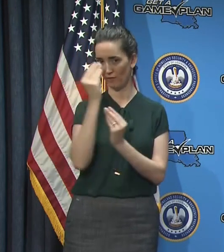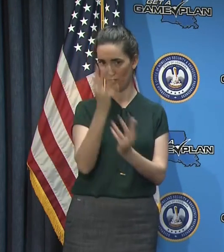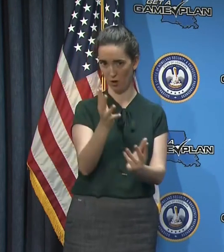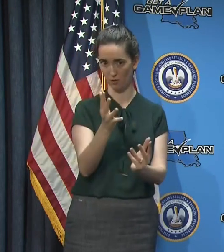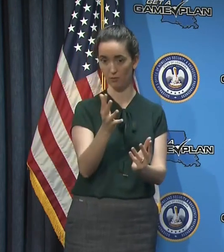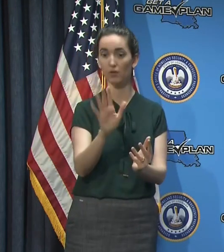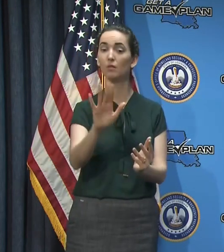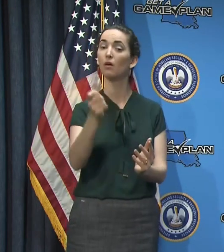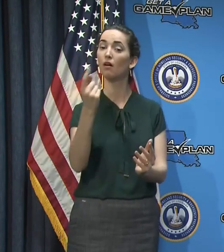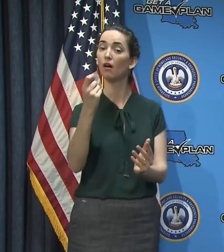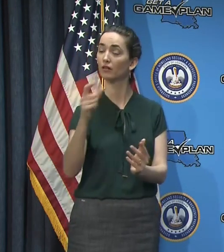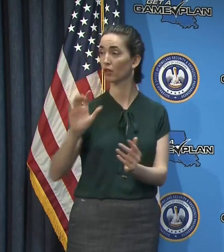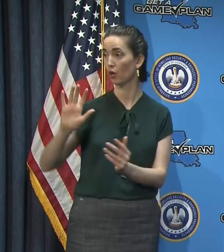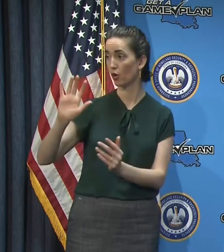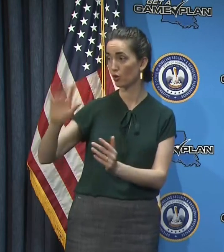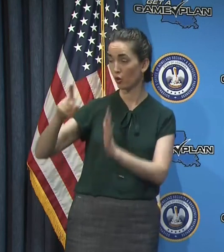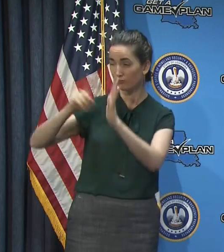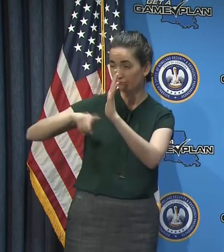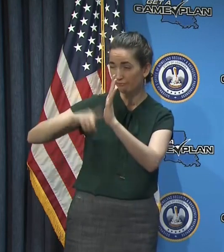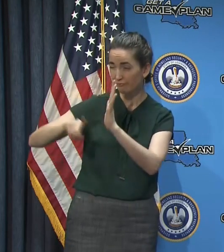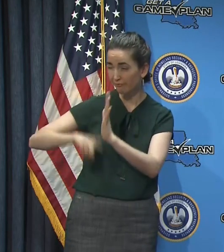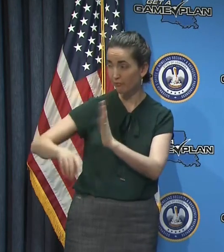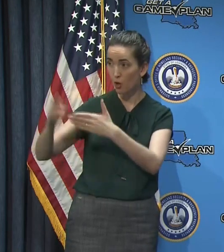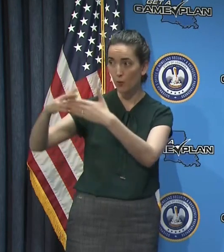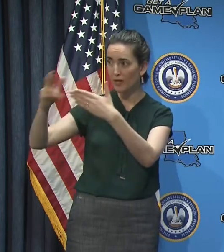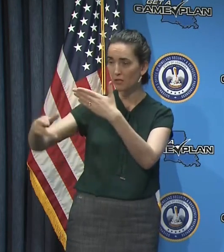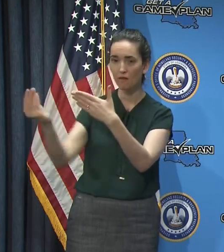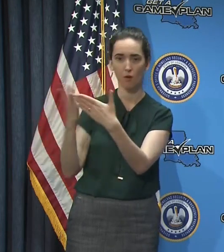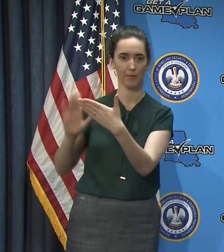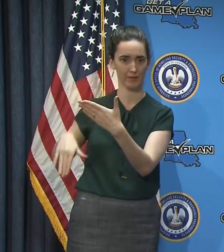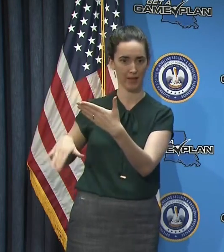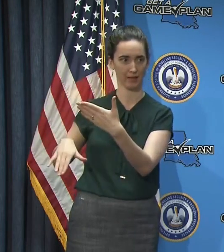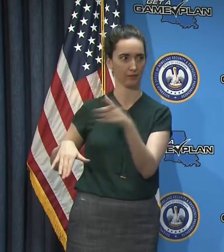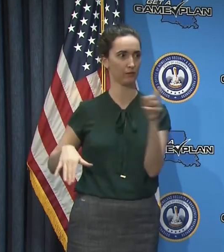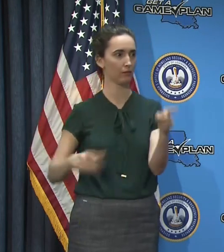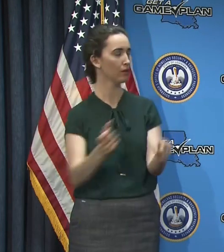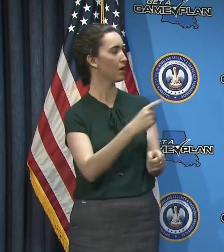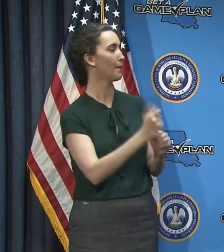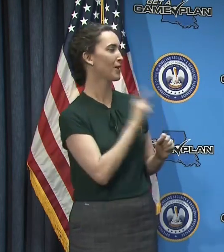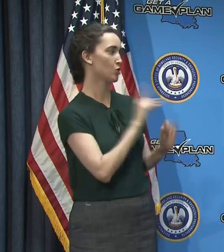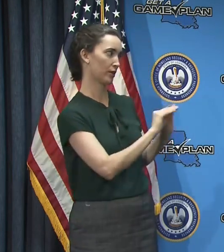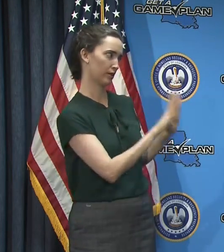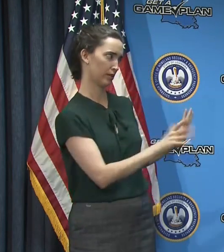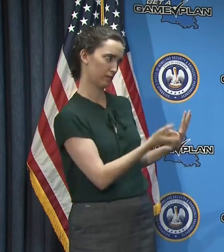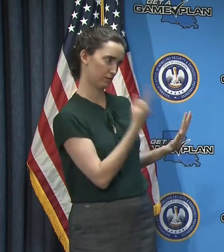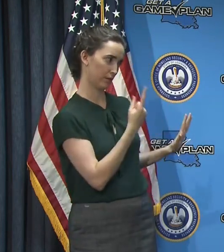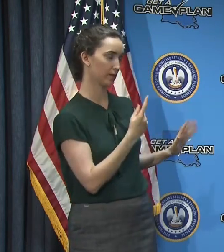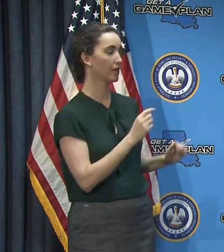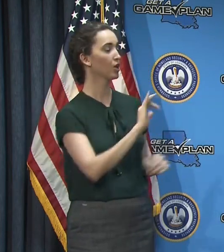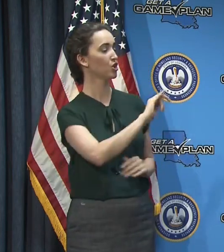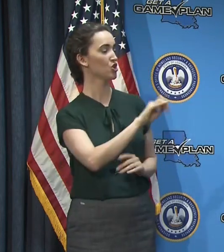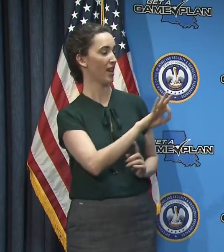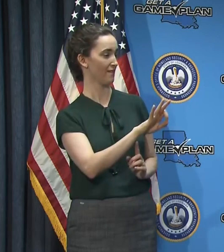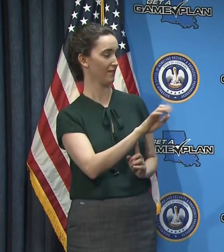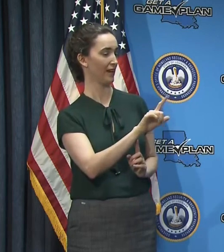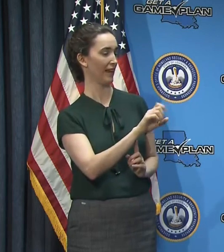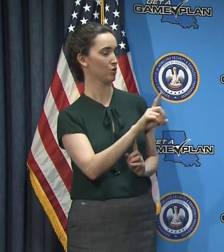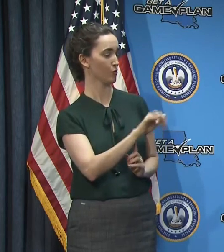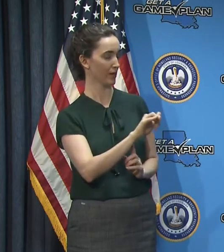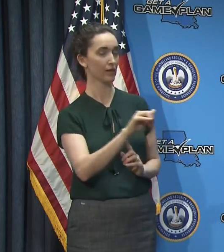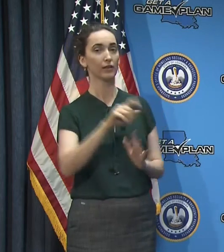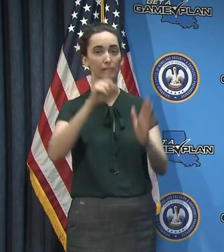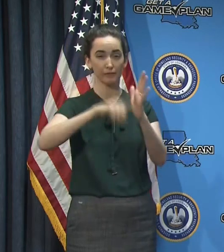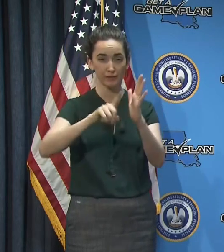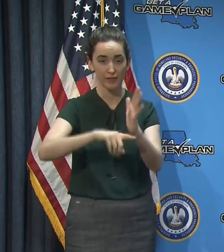have not received the results of any of those investigations yet. So to be clear, Jeff Landry is investigating these abortion clinics on behalf of your health